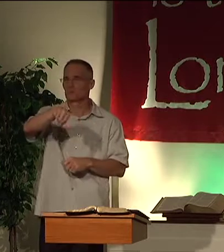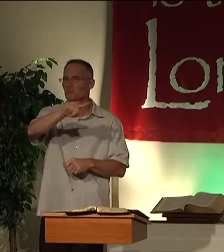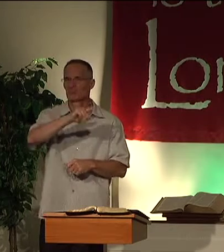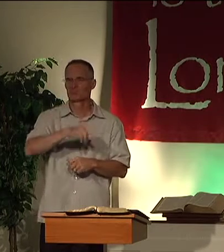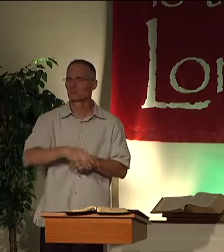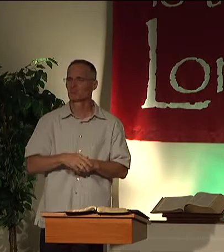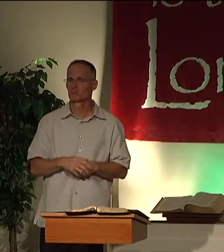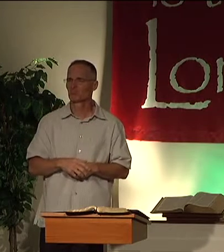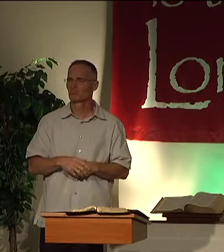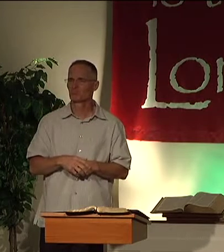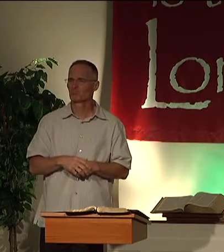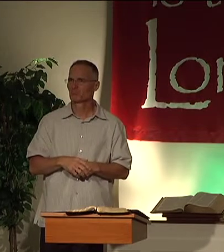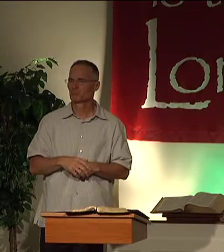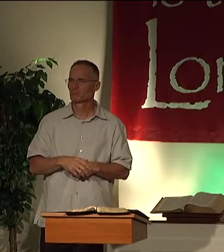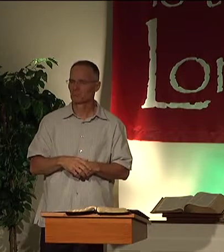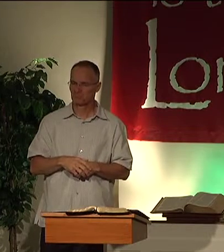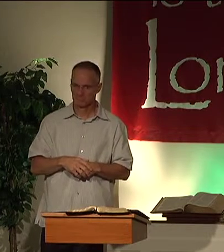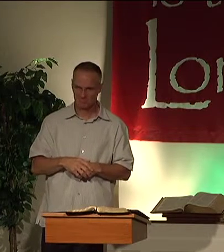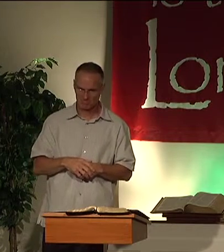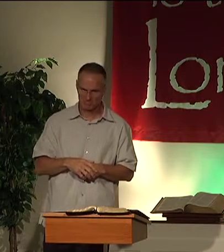a few people do, but most of them don't.